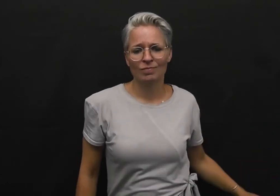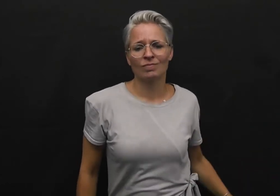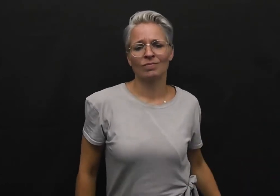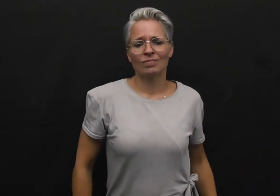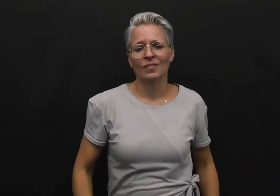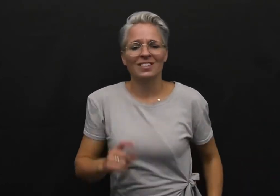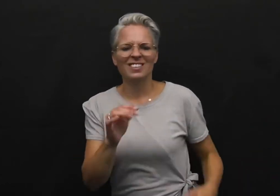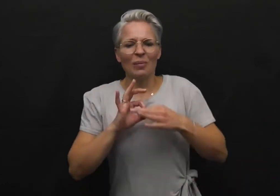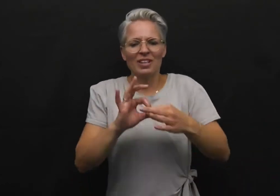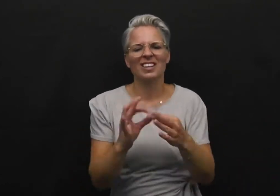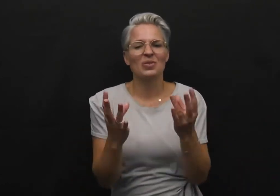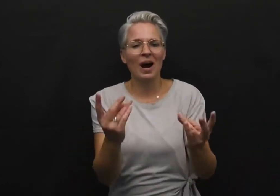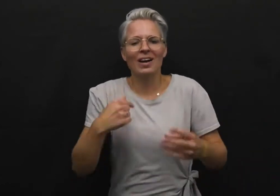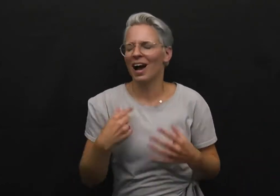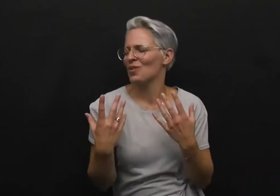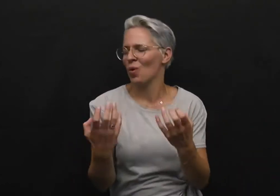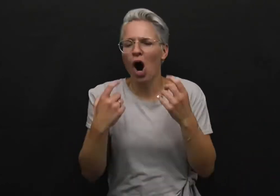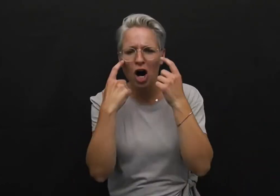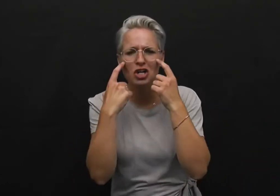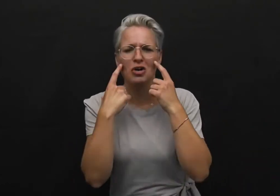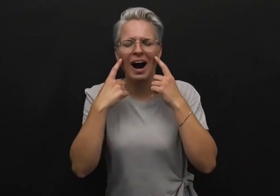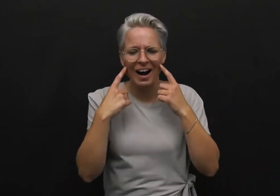There's something in the way I wanna cry